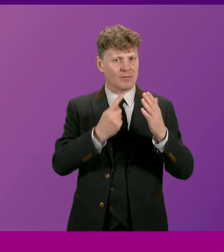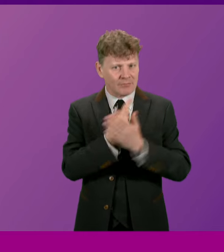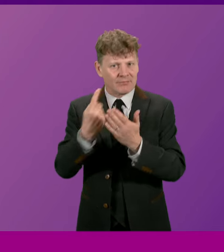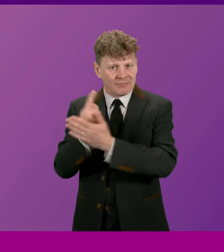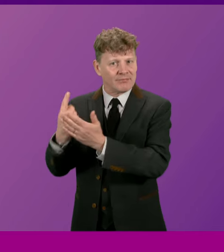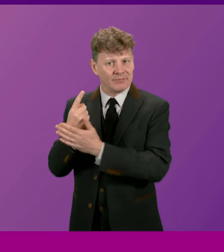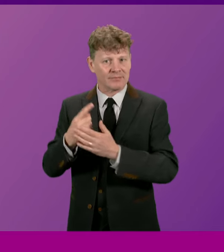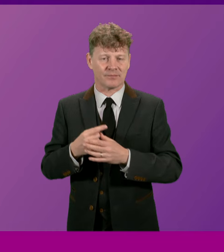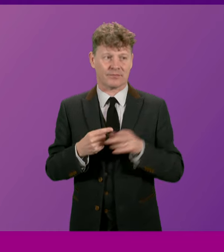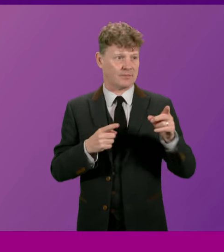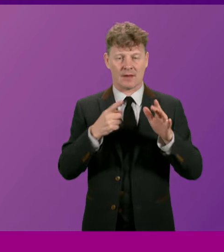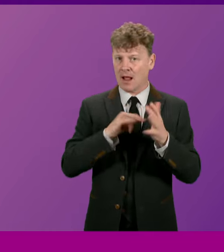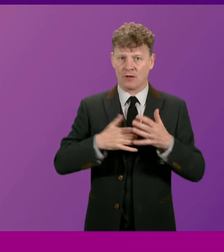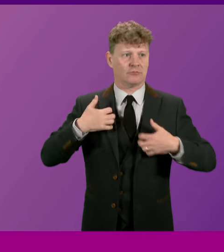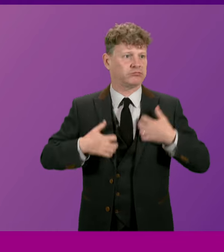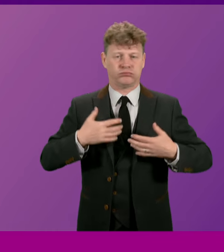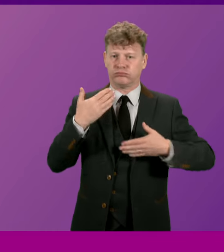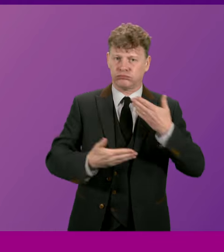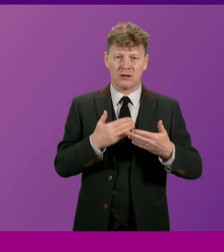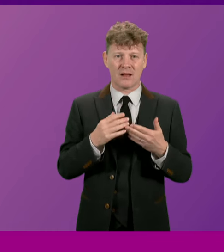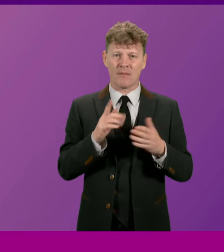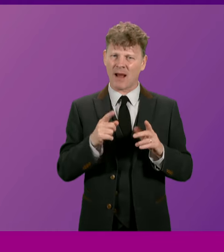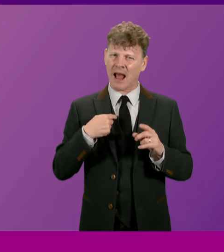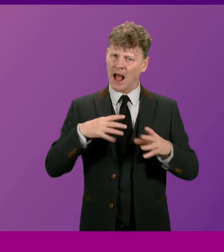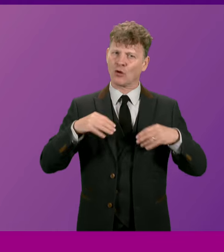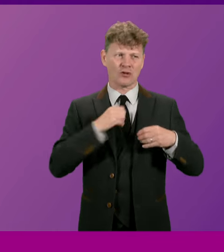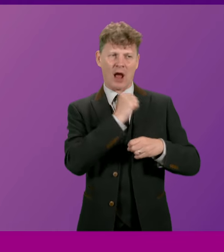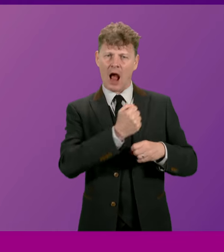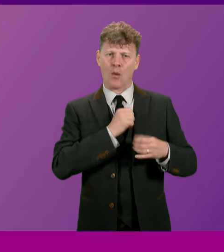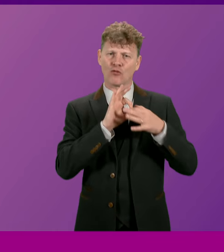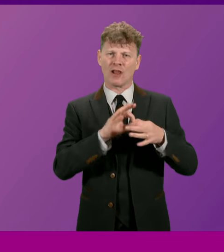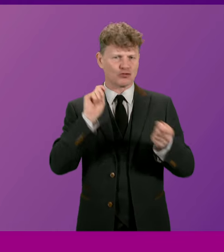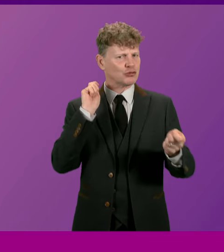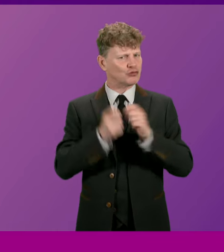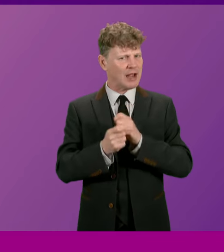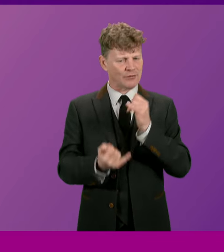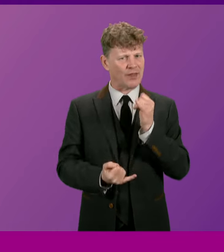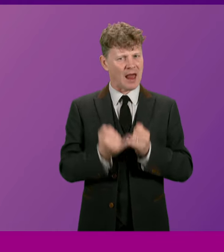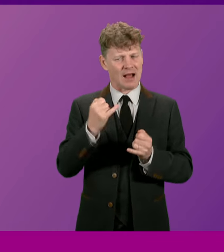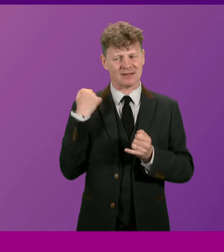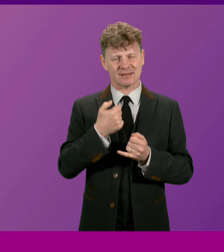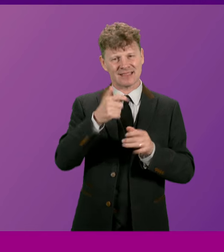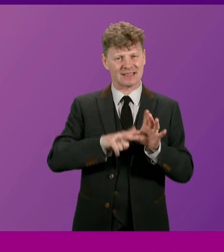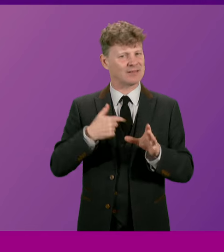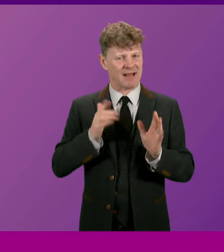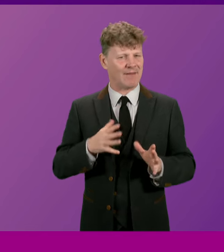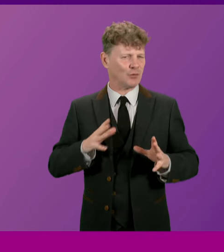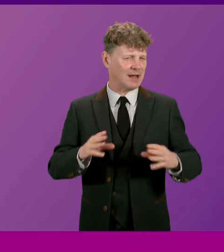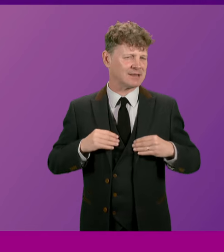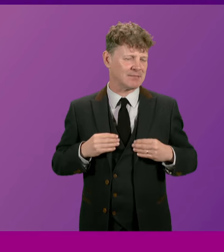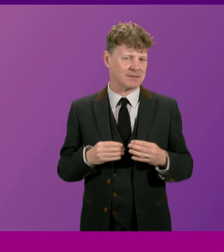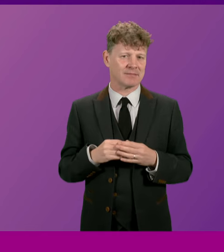much joy, but I have to acknowledge that our relationship changed over the last six years. We all know in life